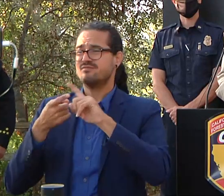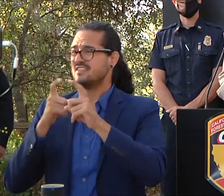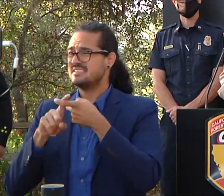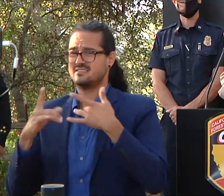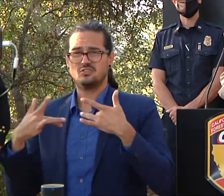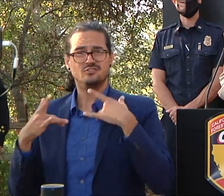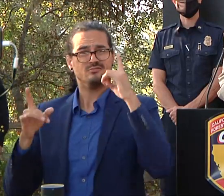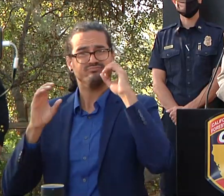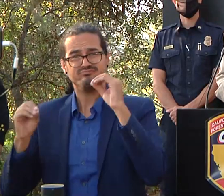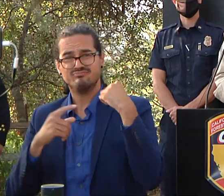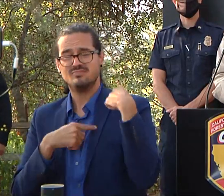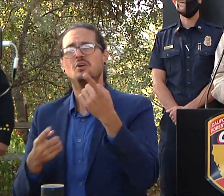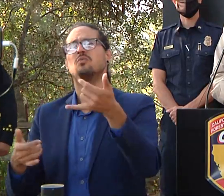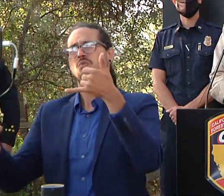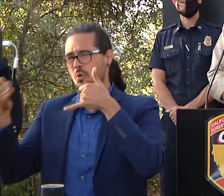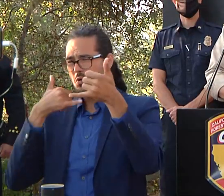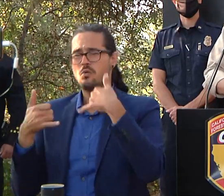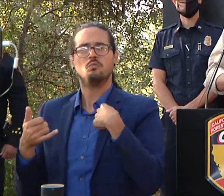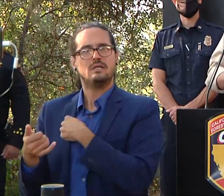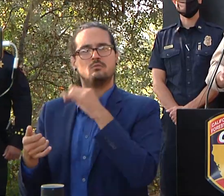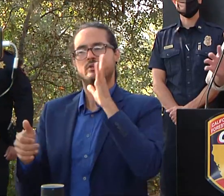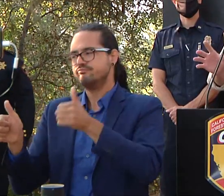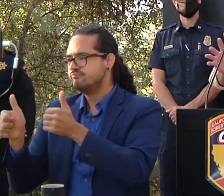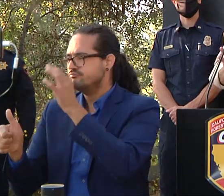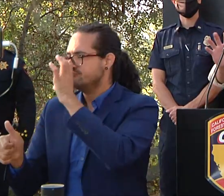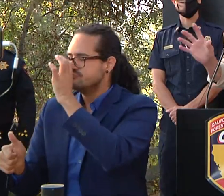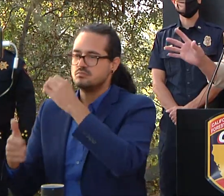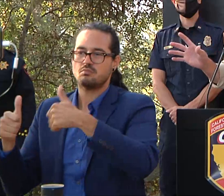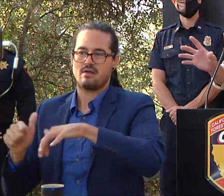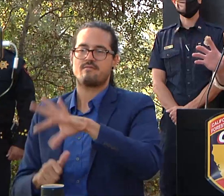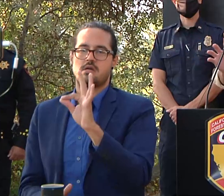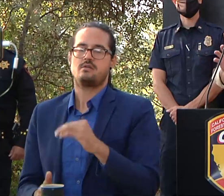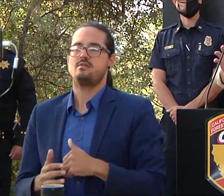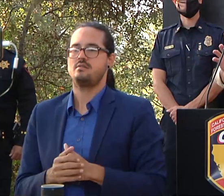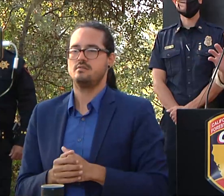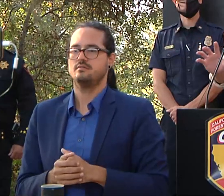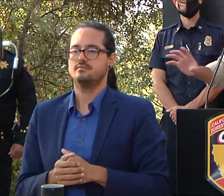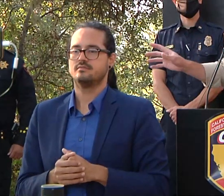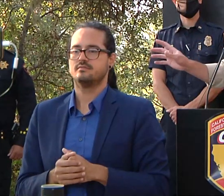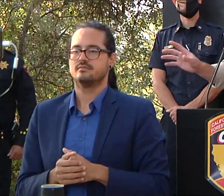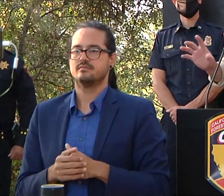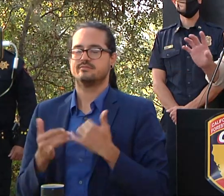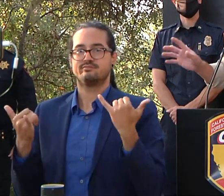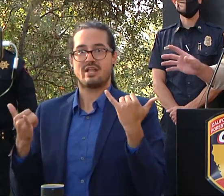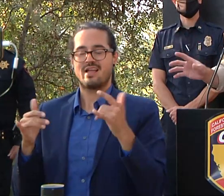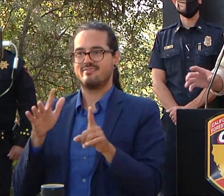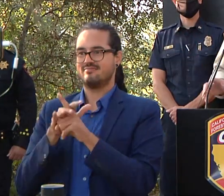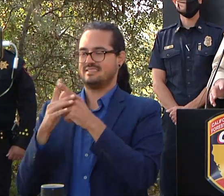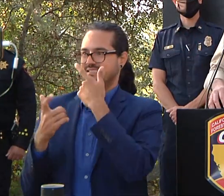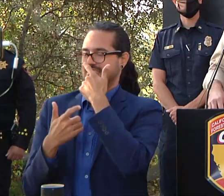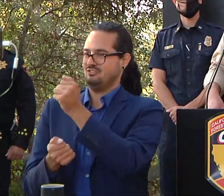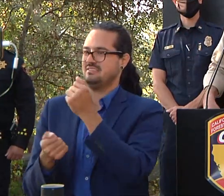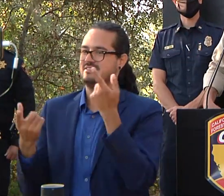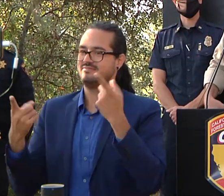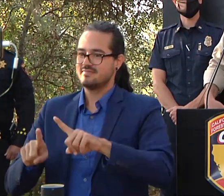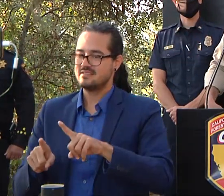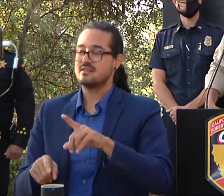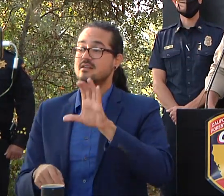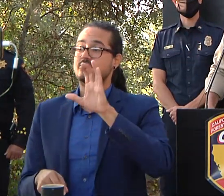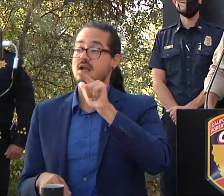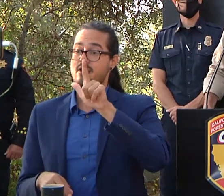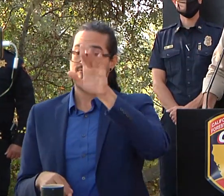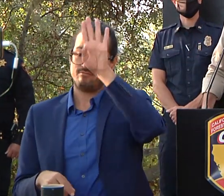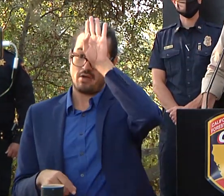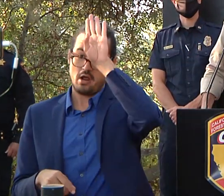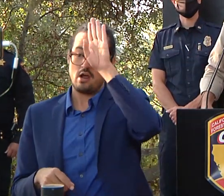interesting kind of interesting event today so you know cal fire is doing a great job of creating line clearing these areas and then doing mop up